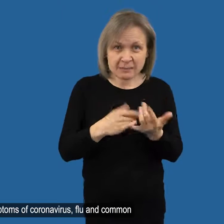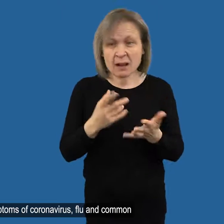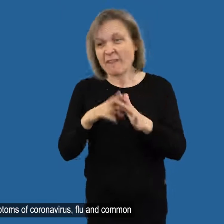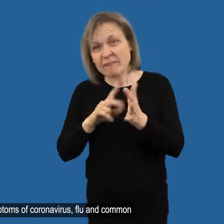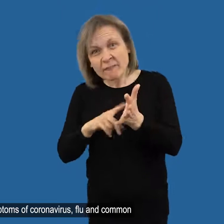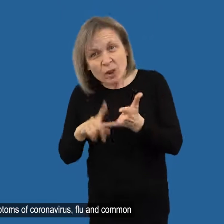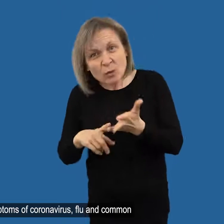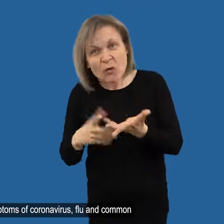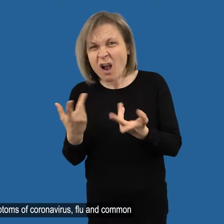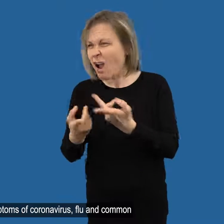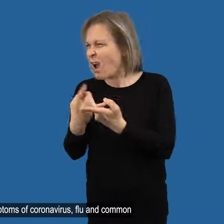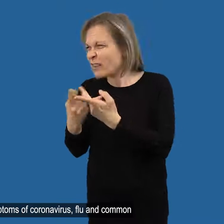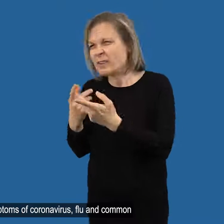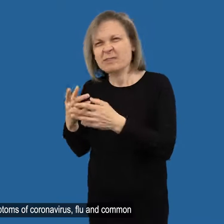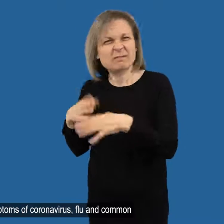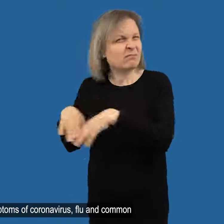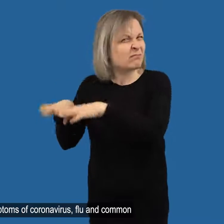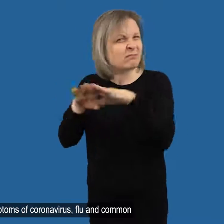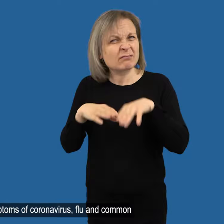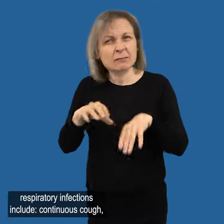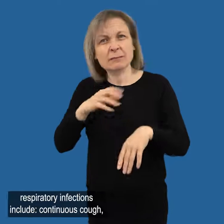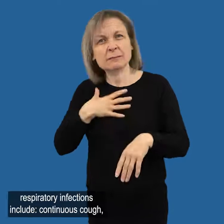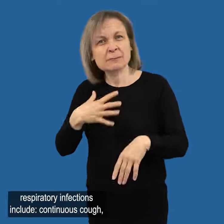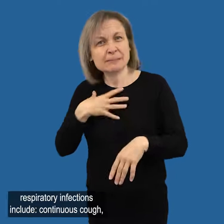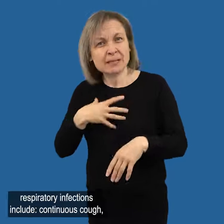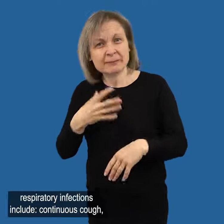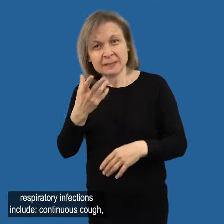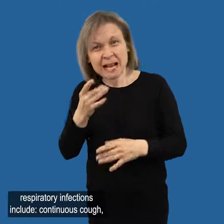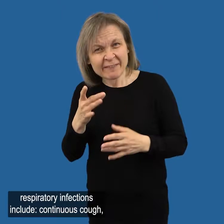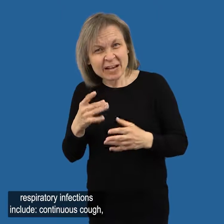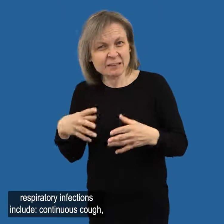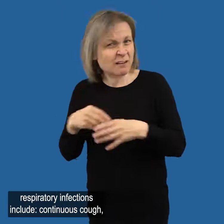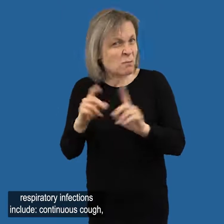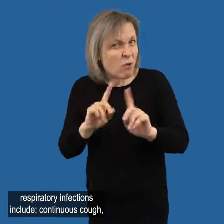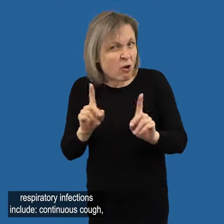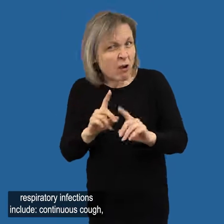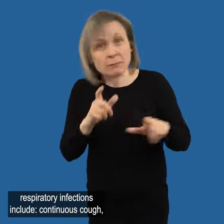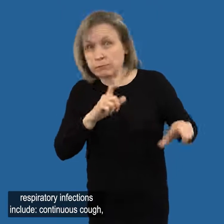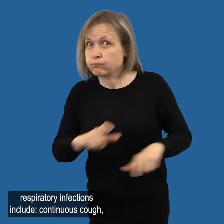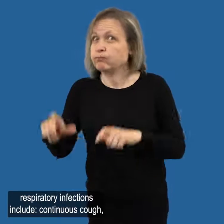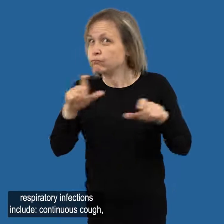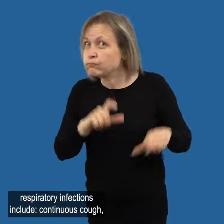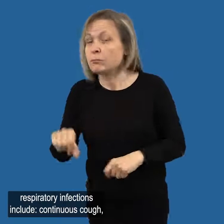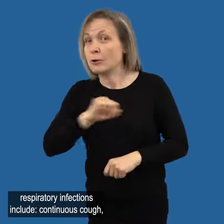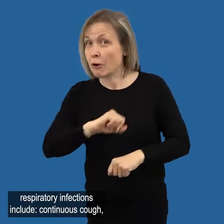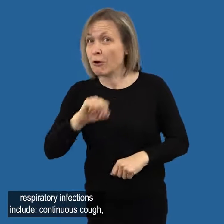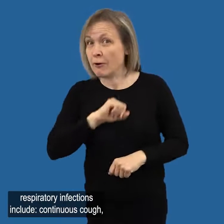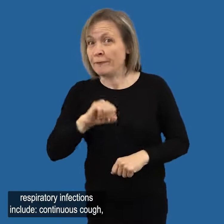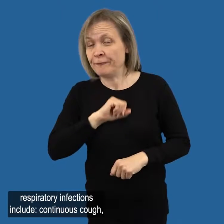Symptoms of coronavirus, flu and common respiratory infections include Continuous cough